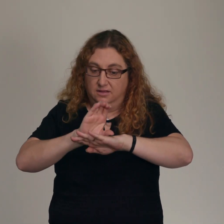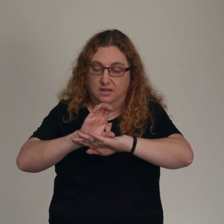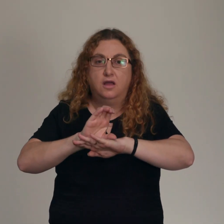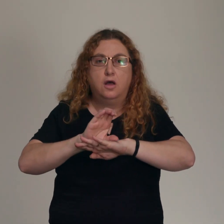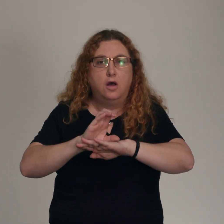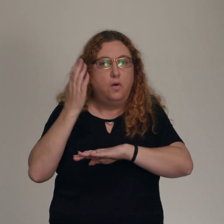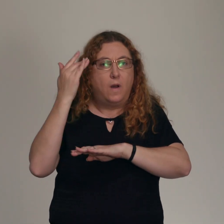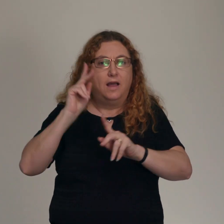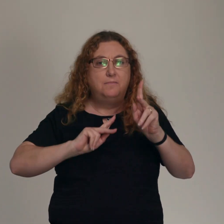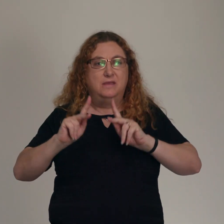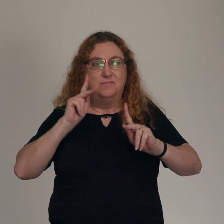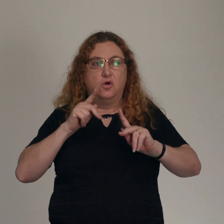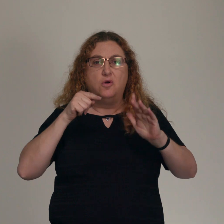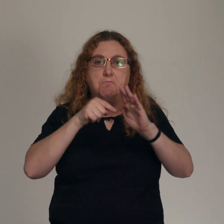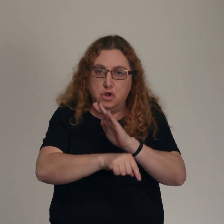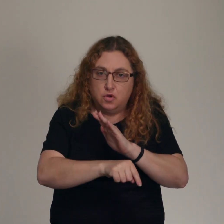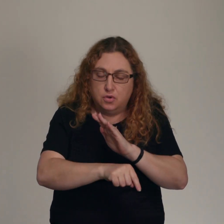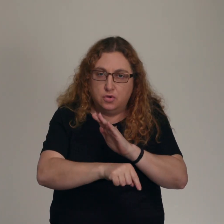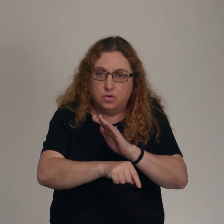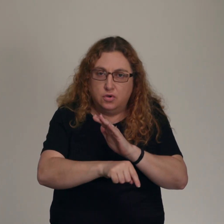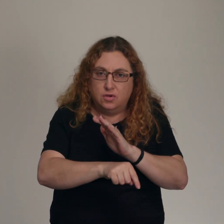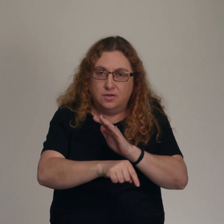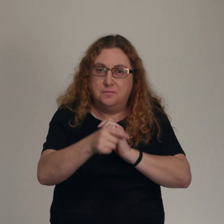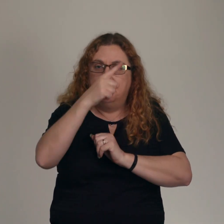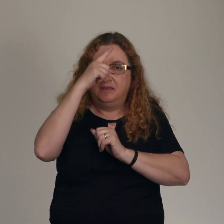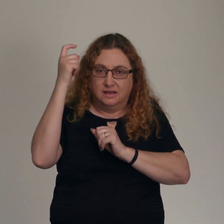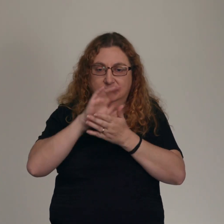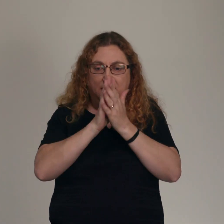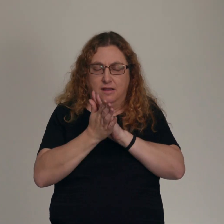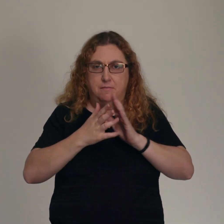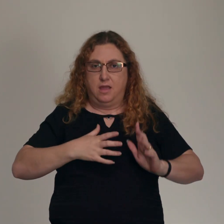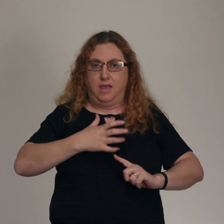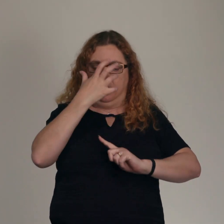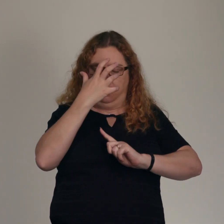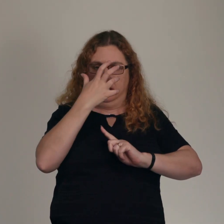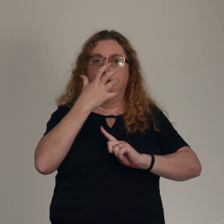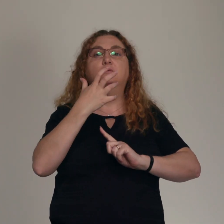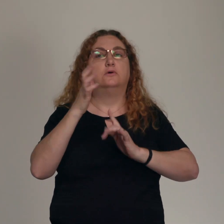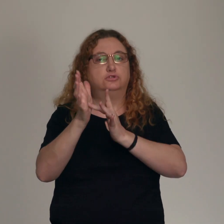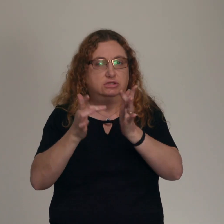Not murdering is an easy approach to being obedient. Not being angry,